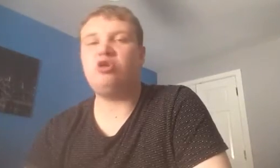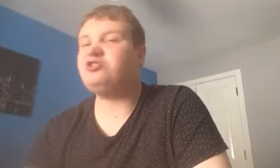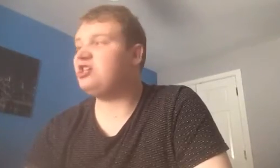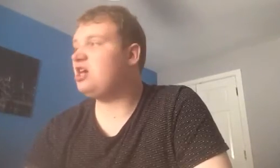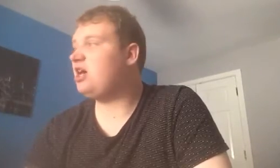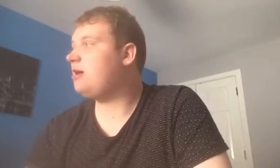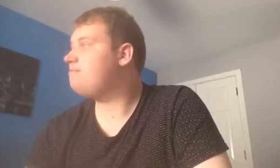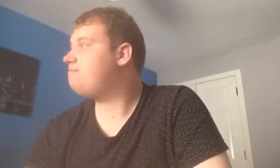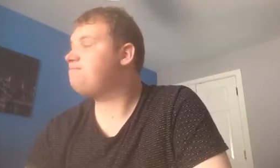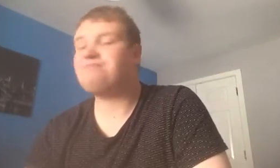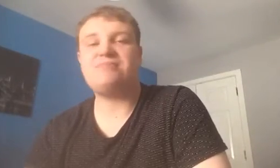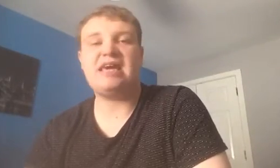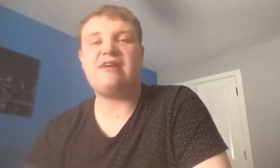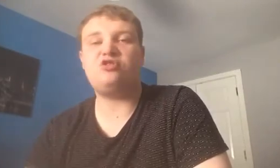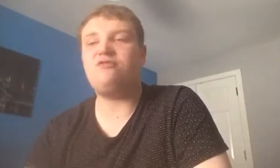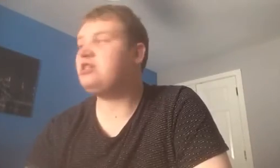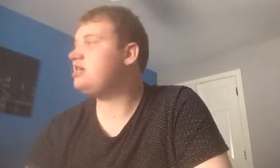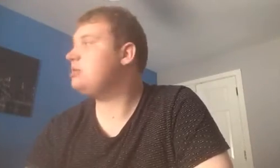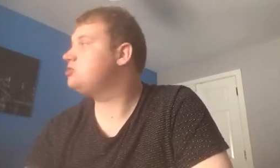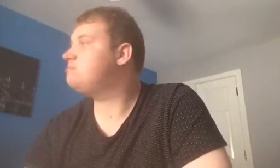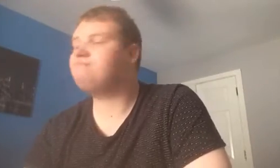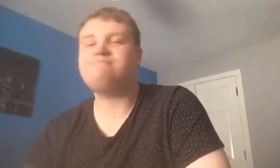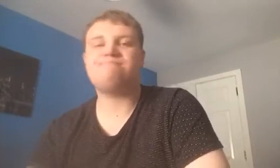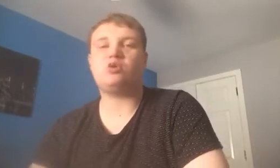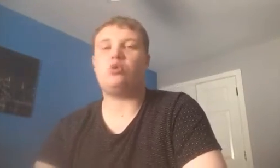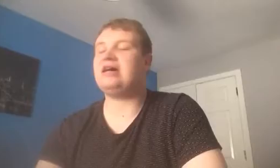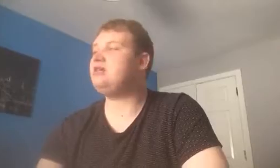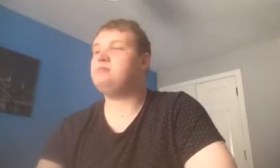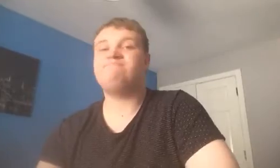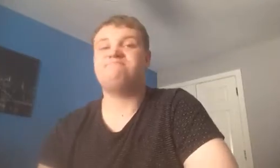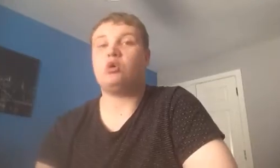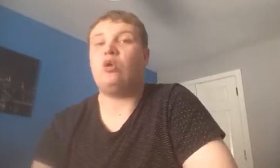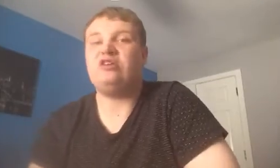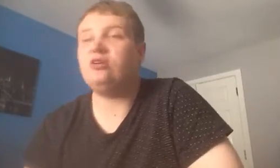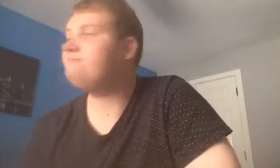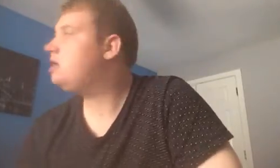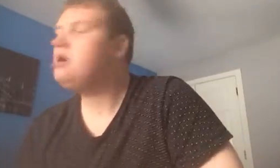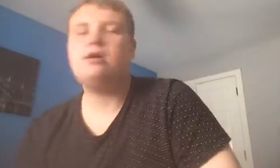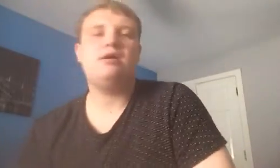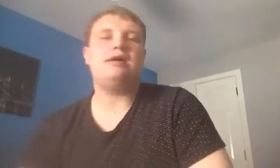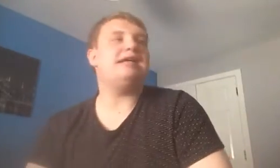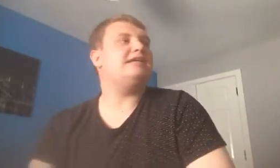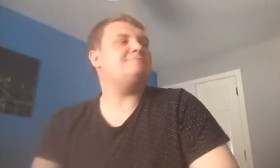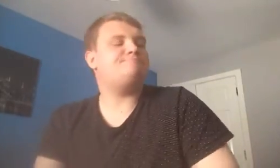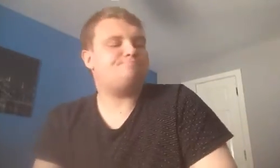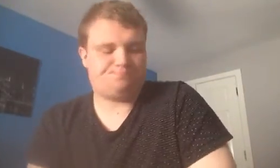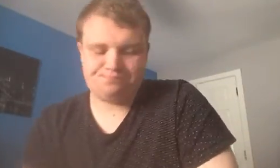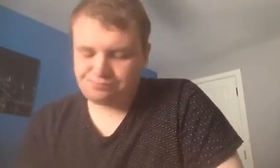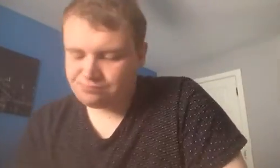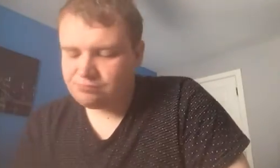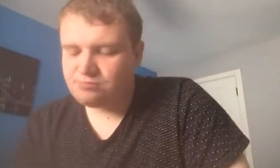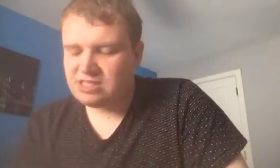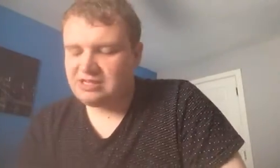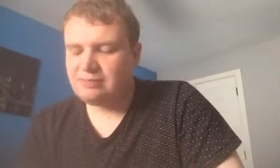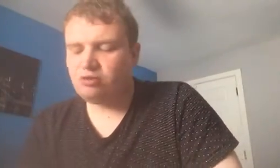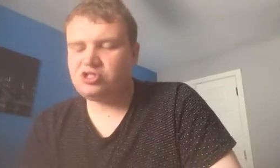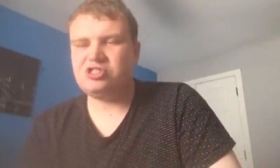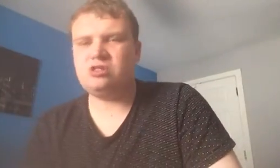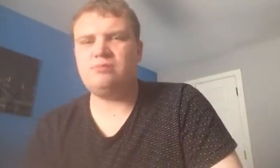watching, eh, F2 freestyles. Why? Why not? Erm, that Portuguese club